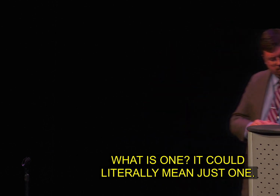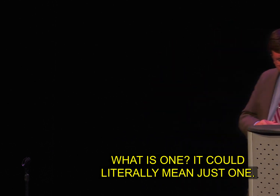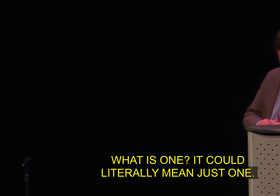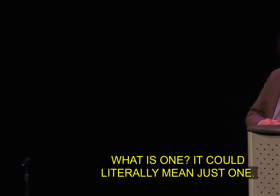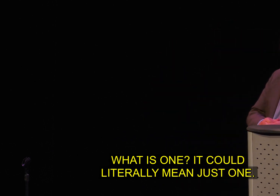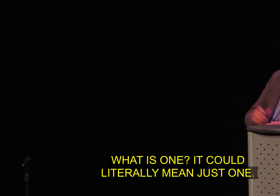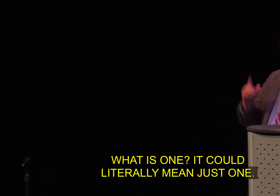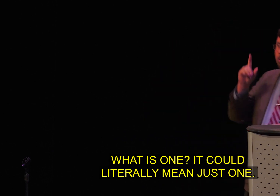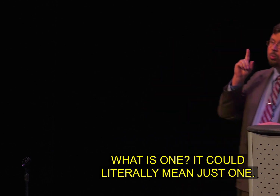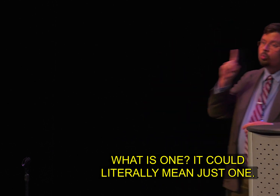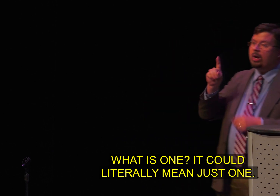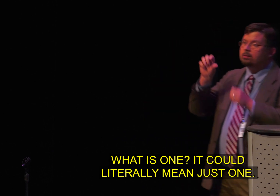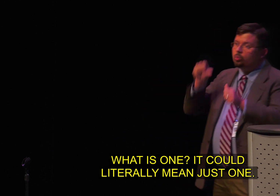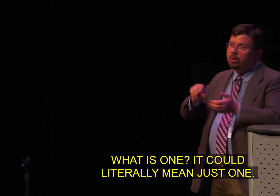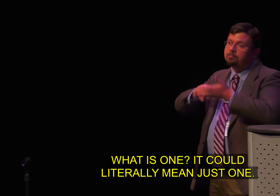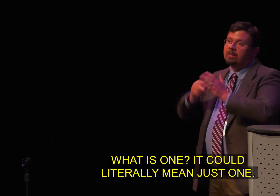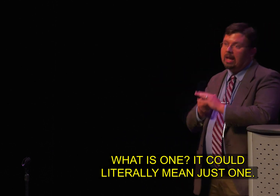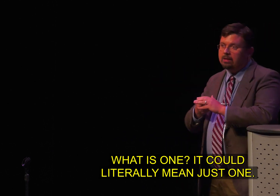What is one?